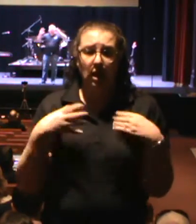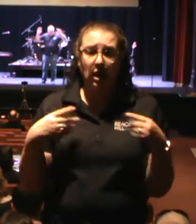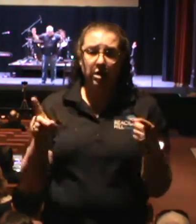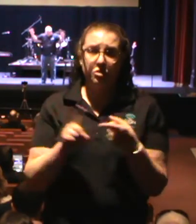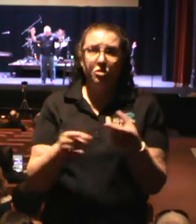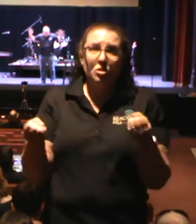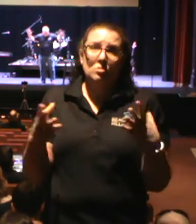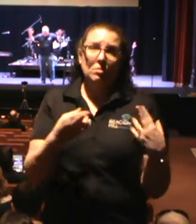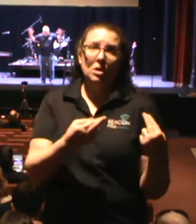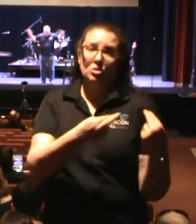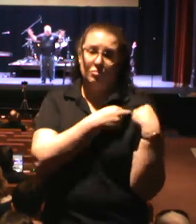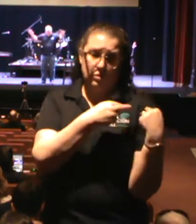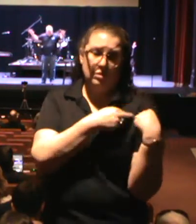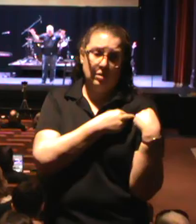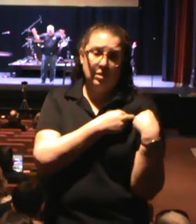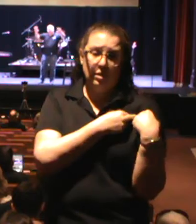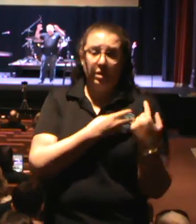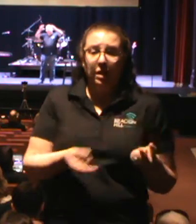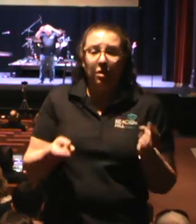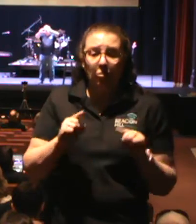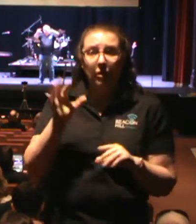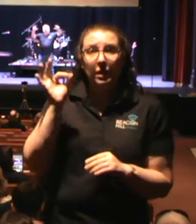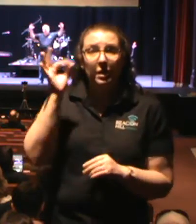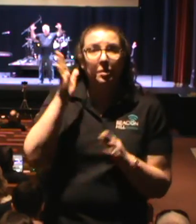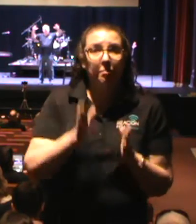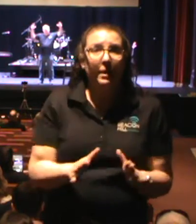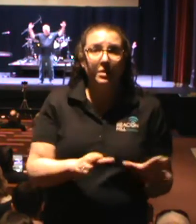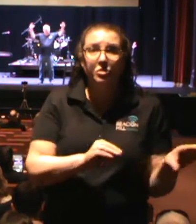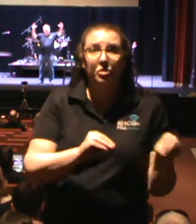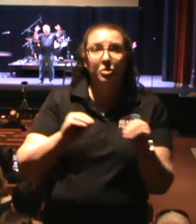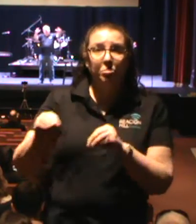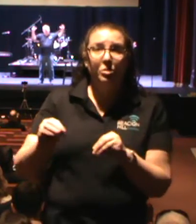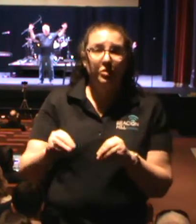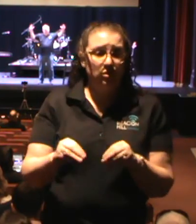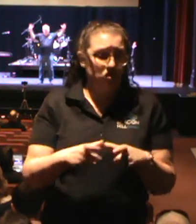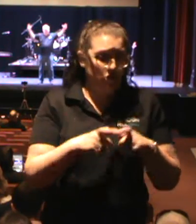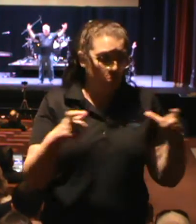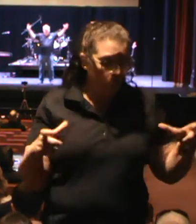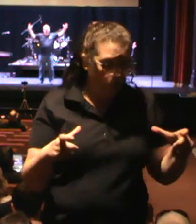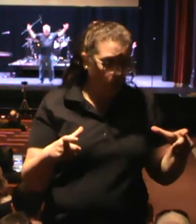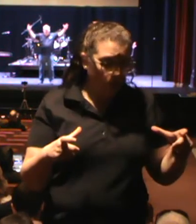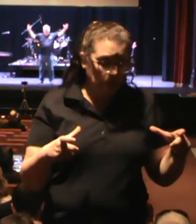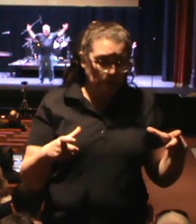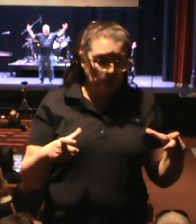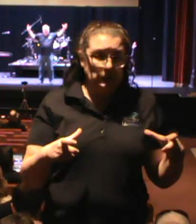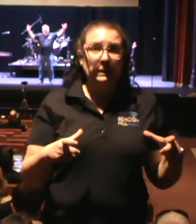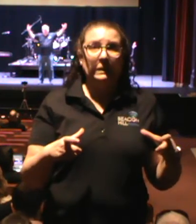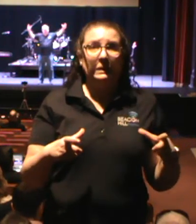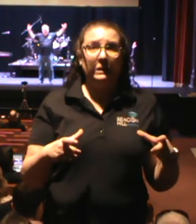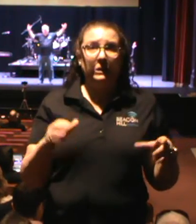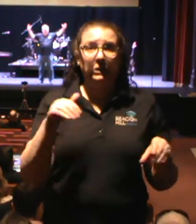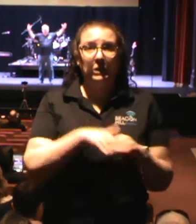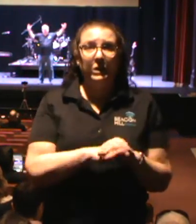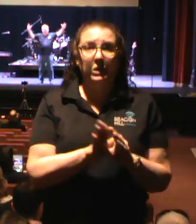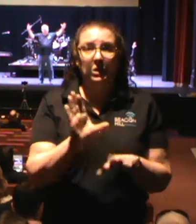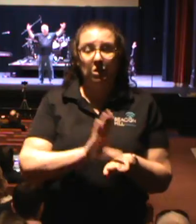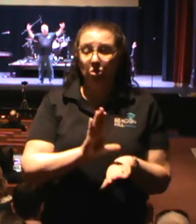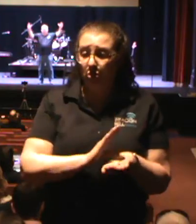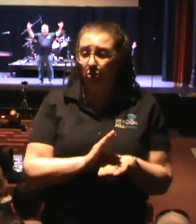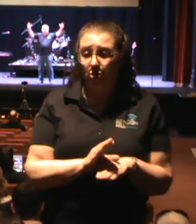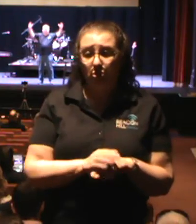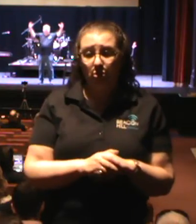on for whatever reason that it is, there is this gaping hole and vacuum in the church. Have you seen that in church when the pastor leaves?